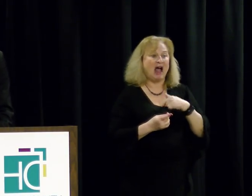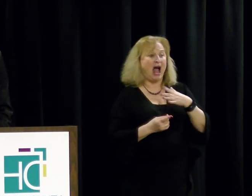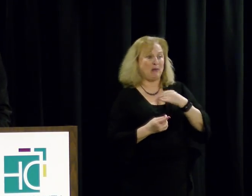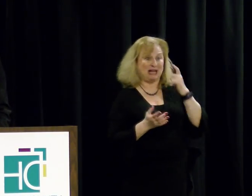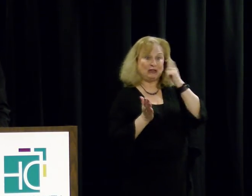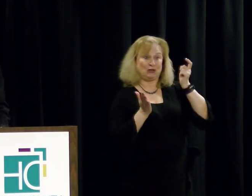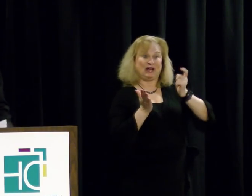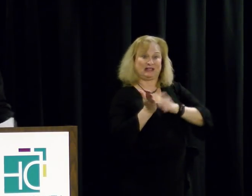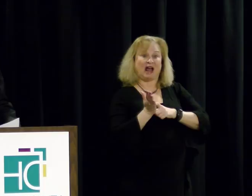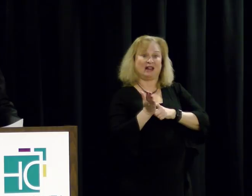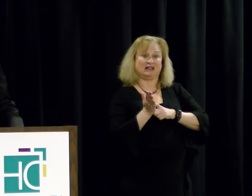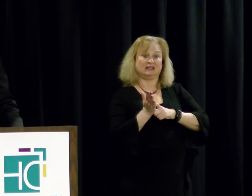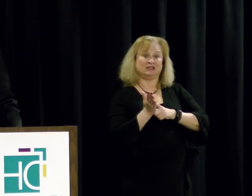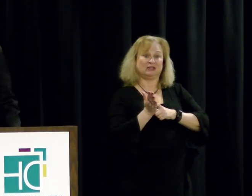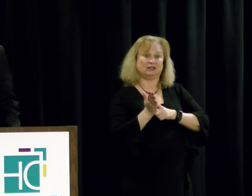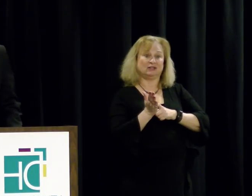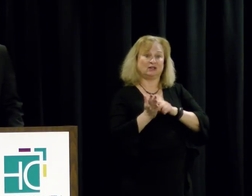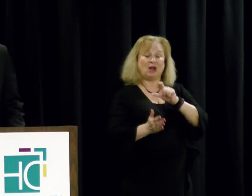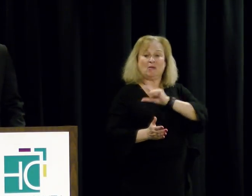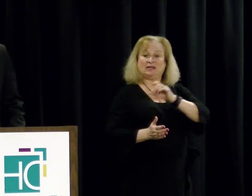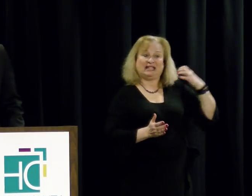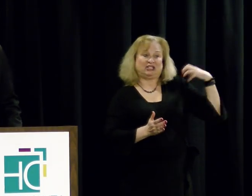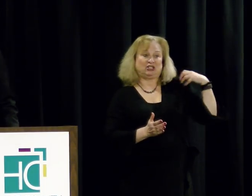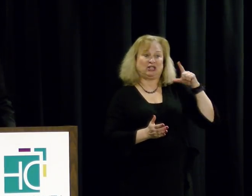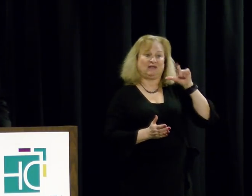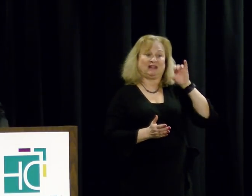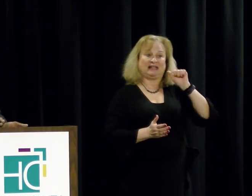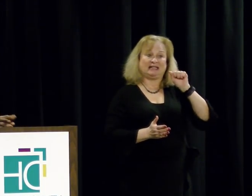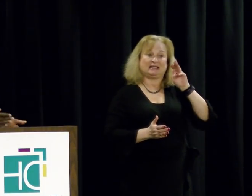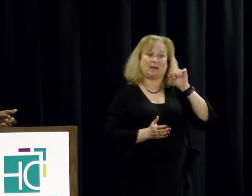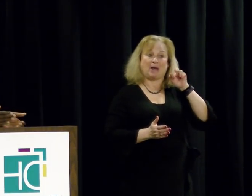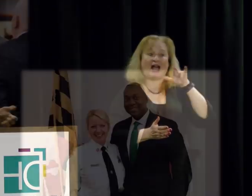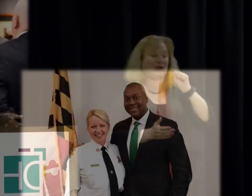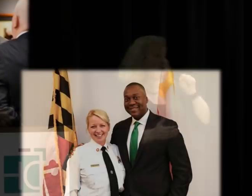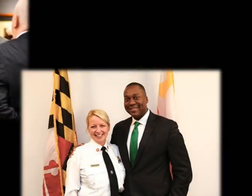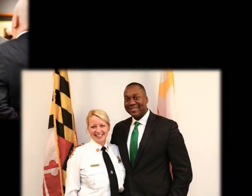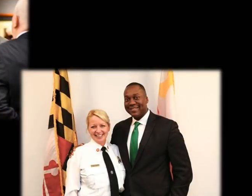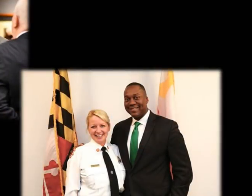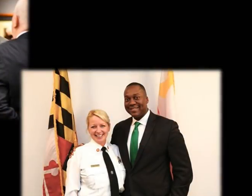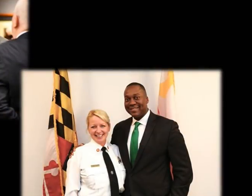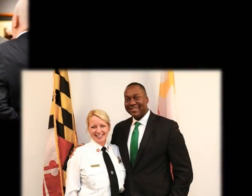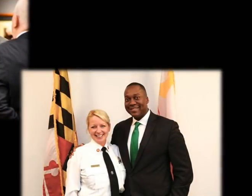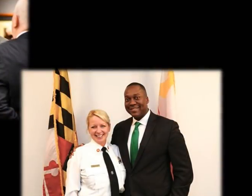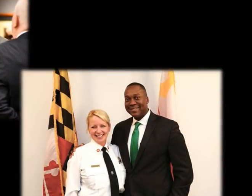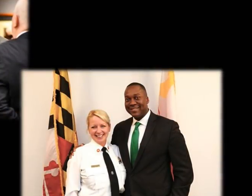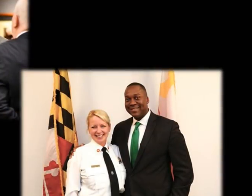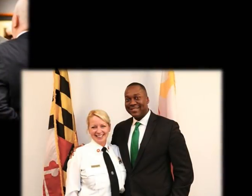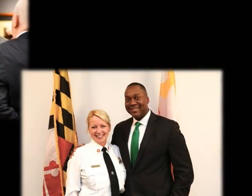to acknowledge Police Chief Lisa Myers. Applause